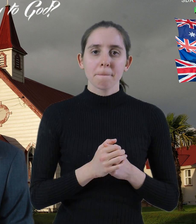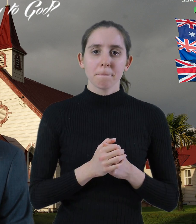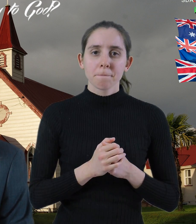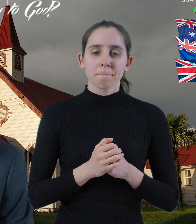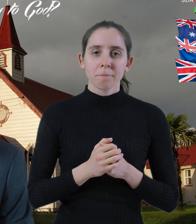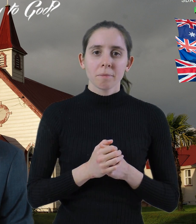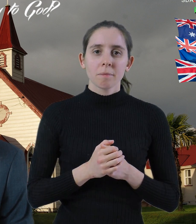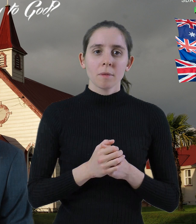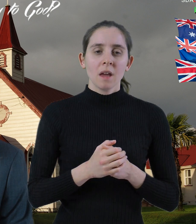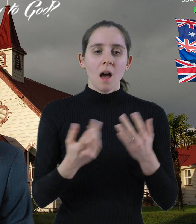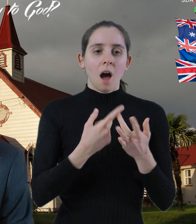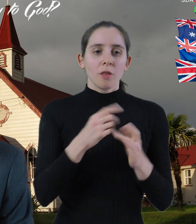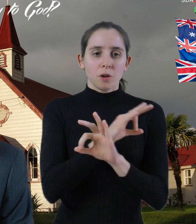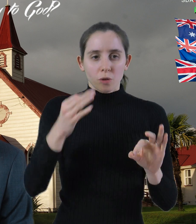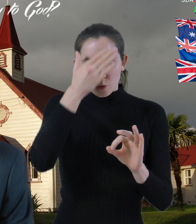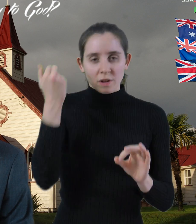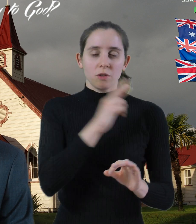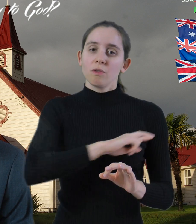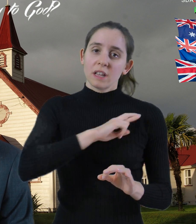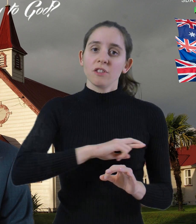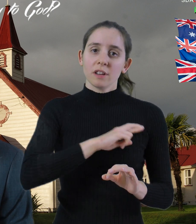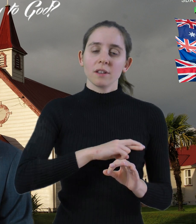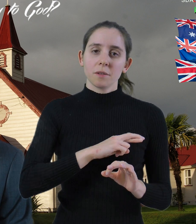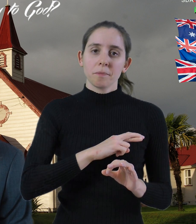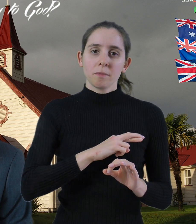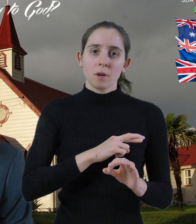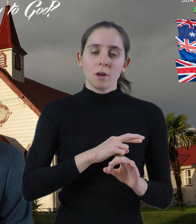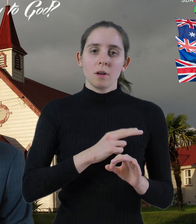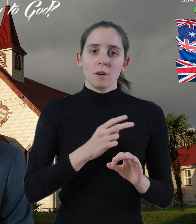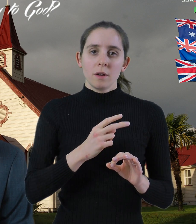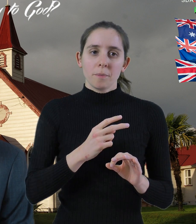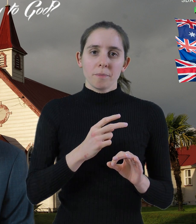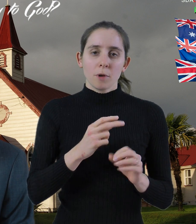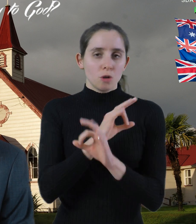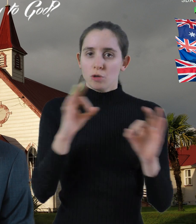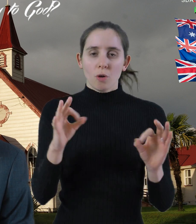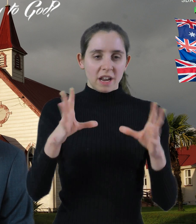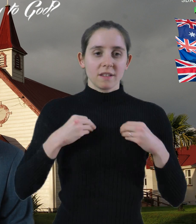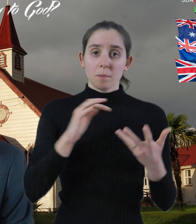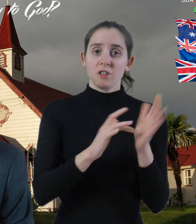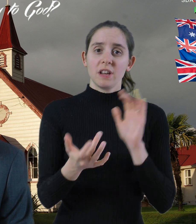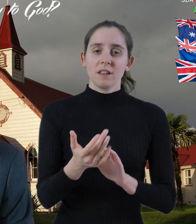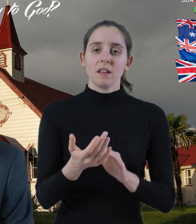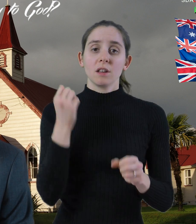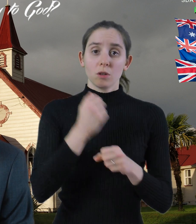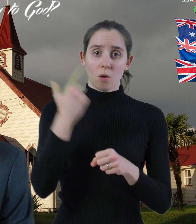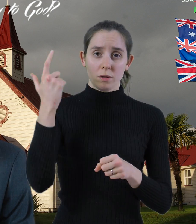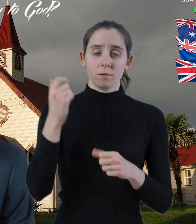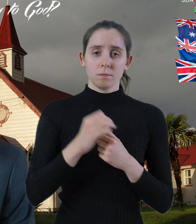Judaism, Islam, Hinduism, Buddhism and atheism among others do not accept Jesus as God. They